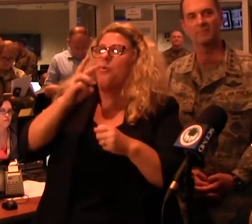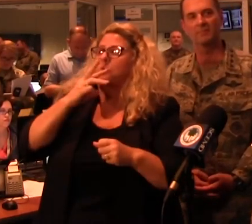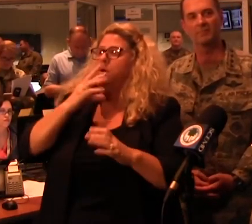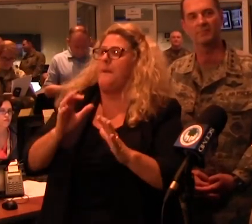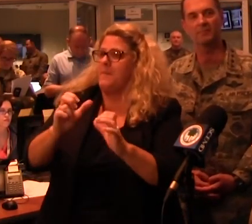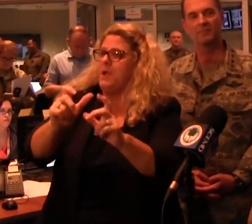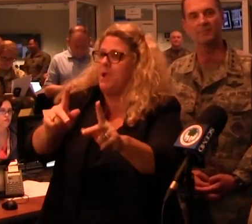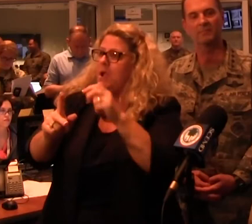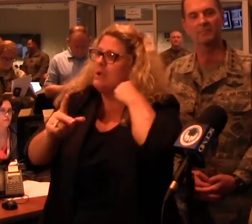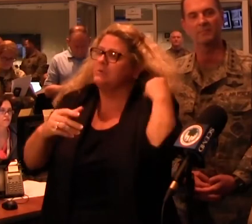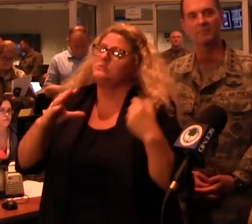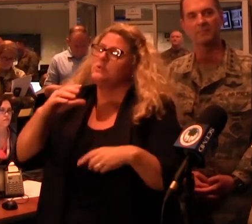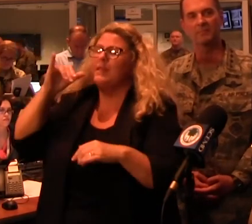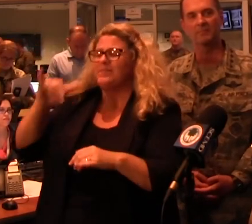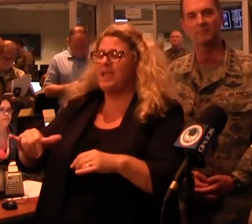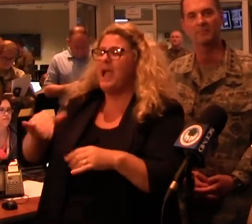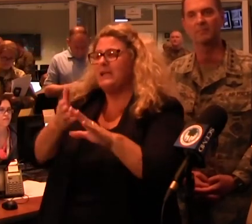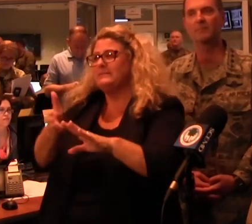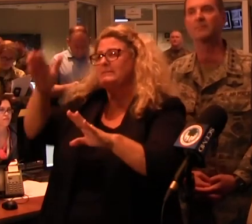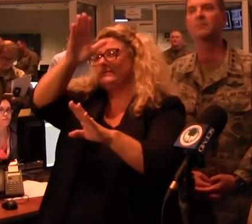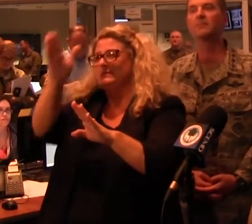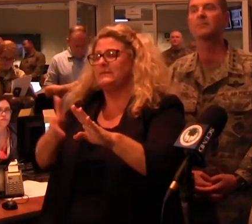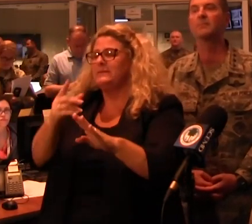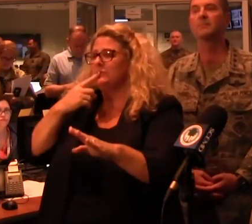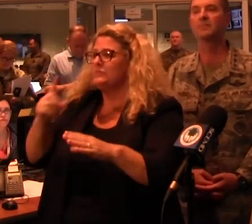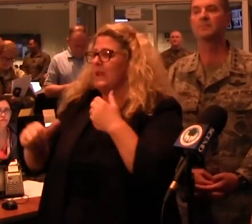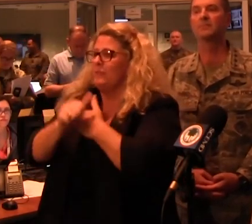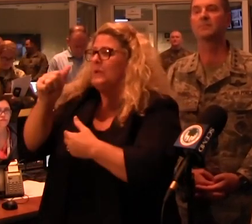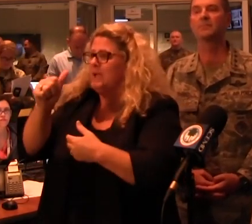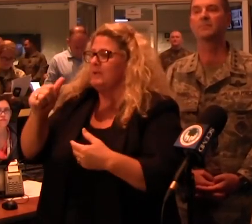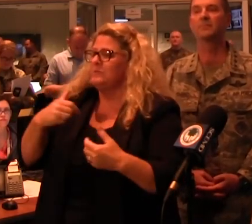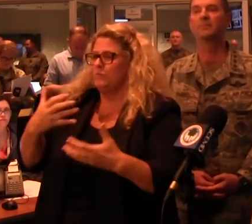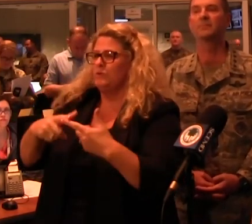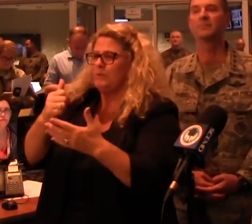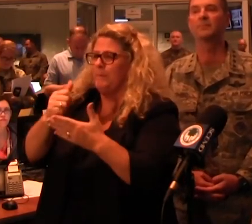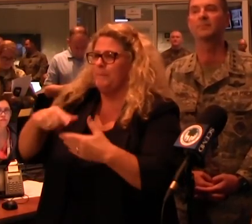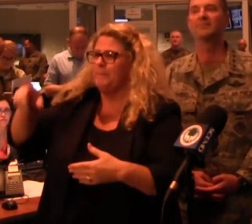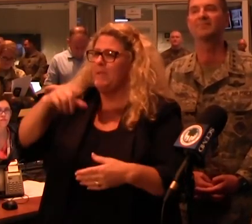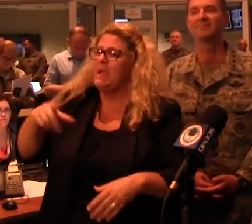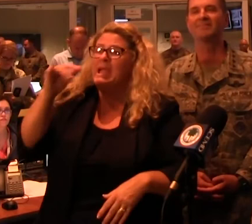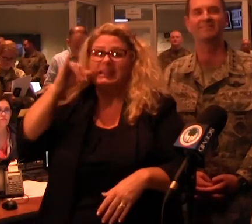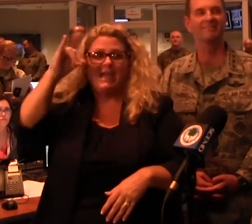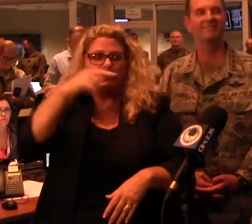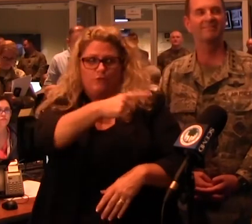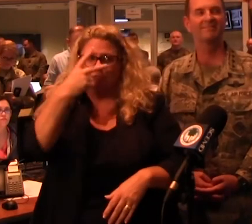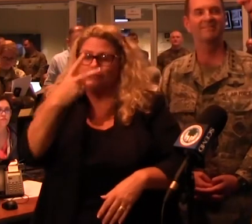we have the whole team concentrating on them. How surprised were you, Governor, to find those people on that rooftop yesterday?